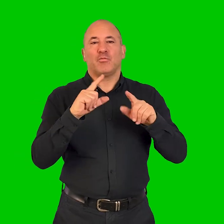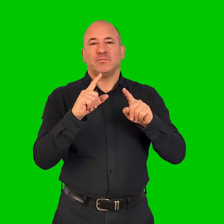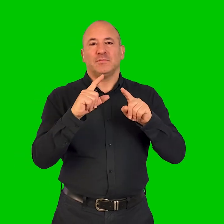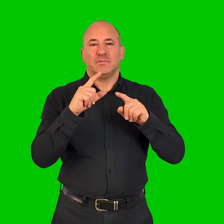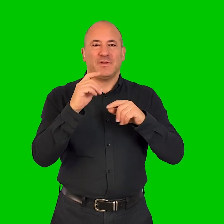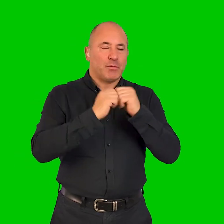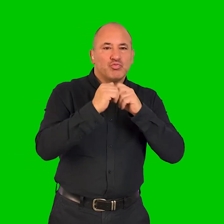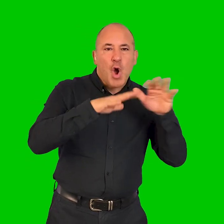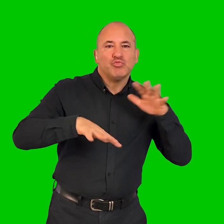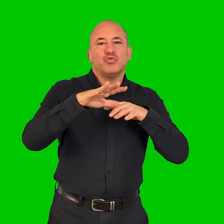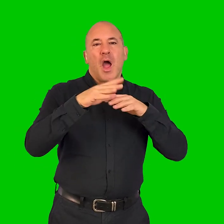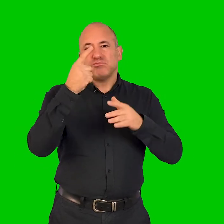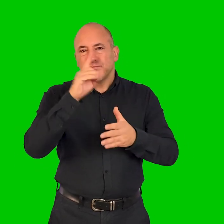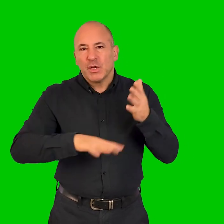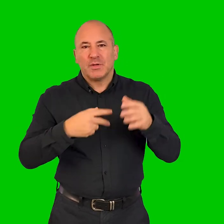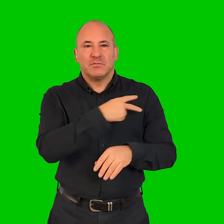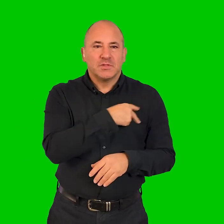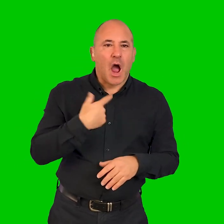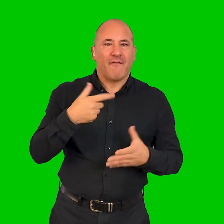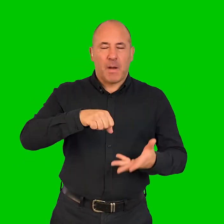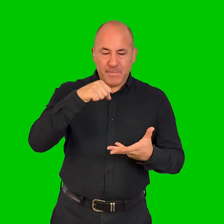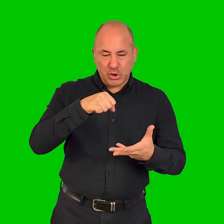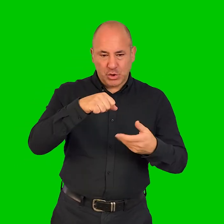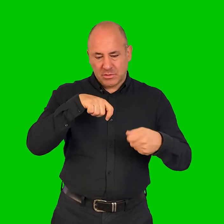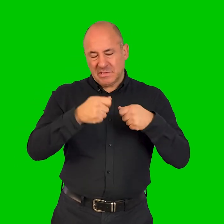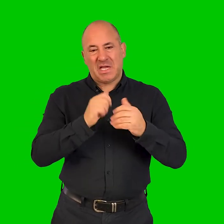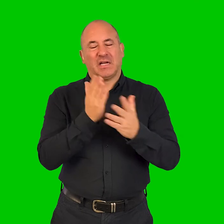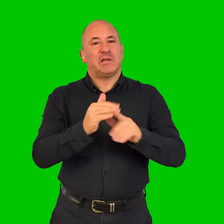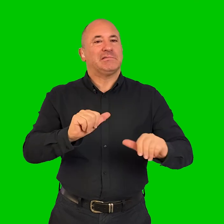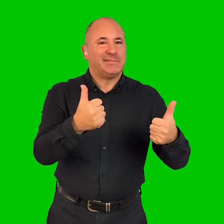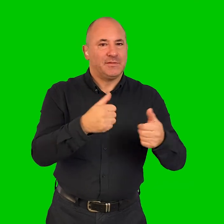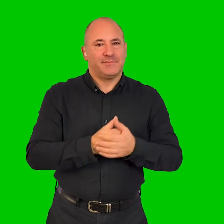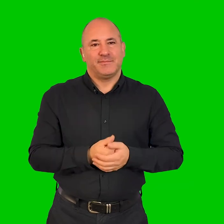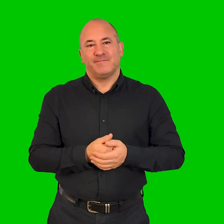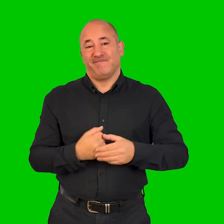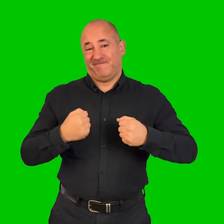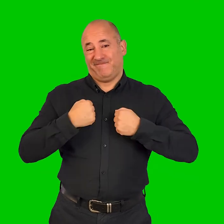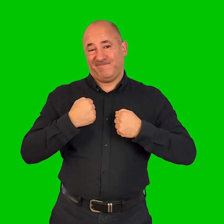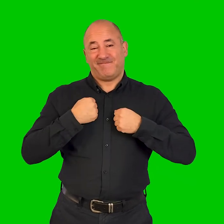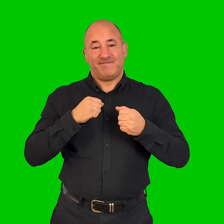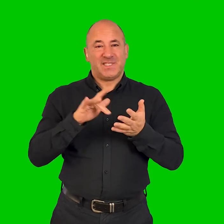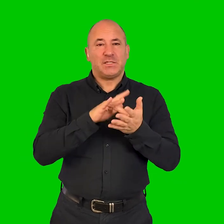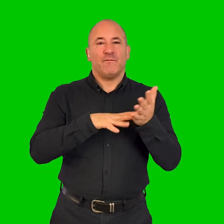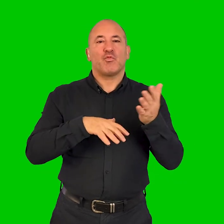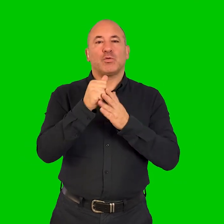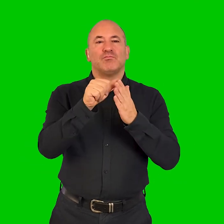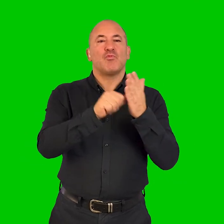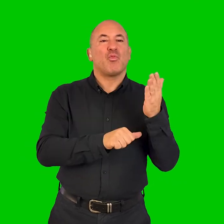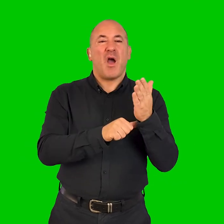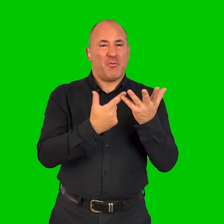physical infrastructure, experience, staffing and budgets to ensure good access. The City of Culture Events programme utilises different